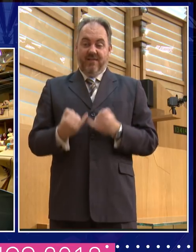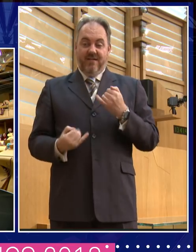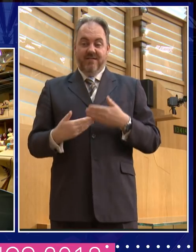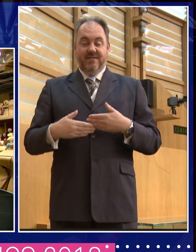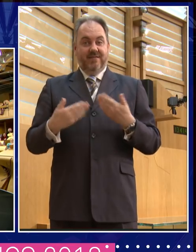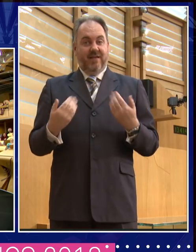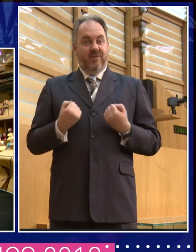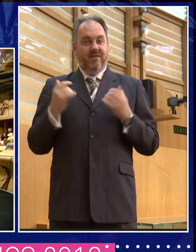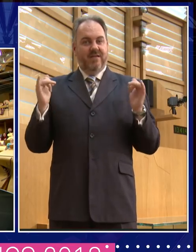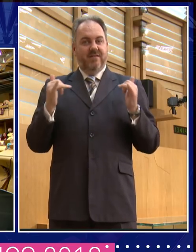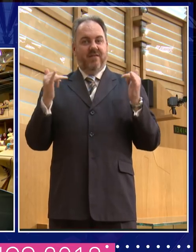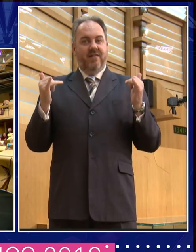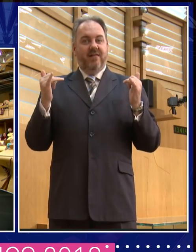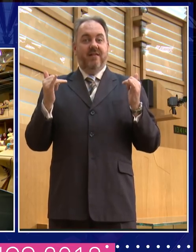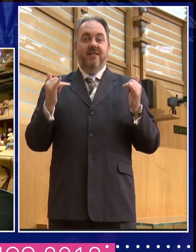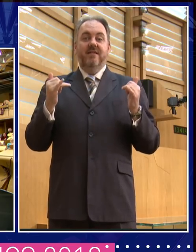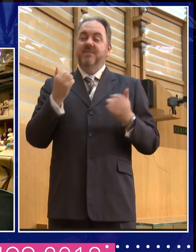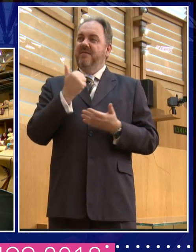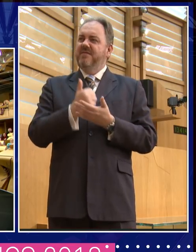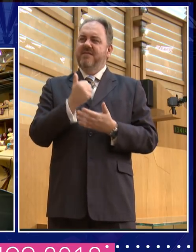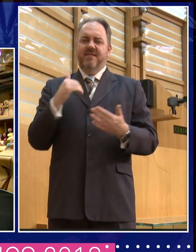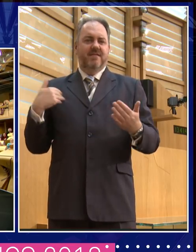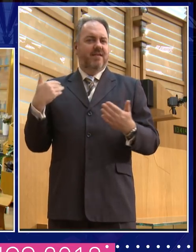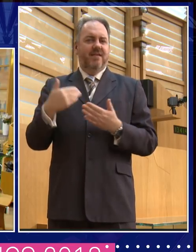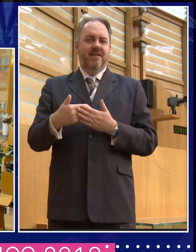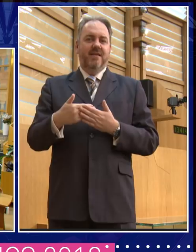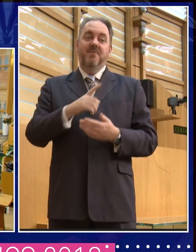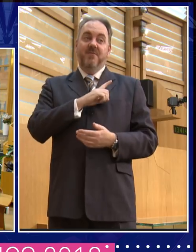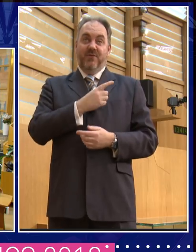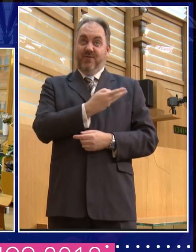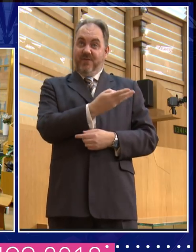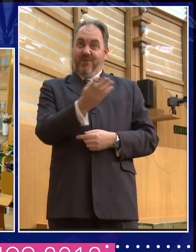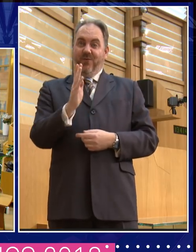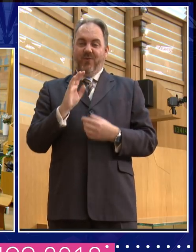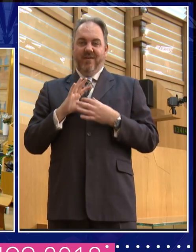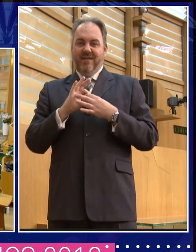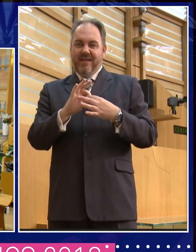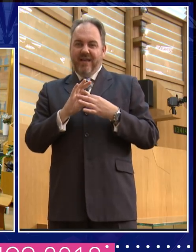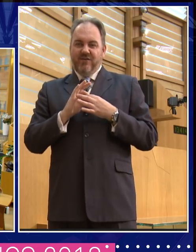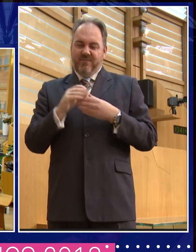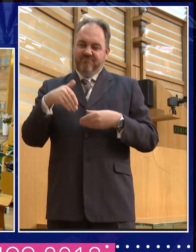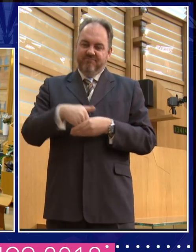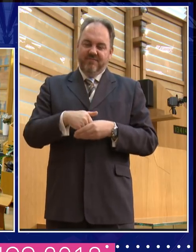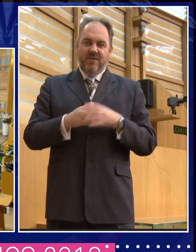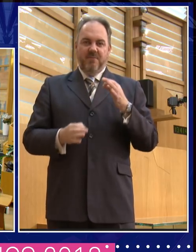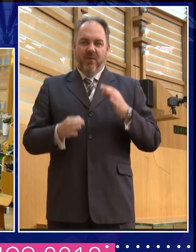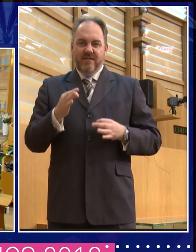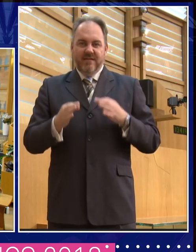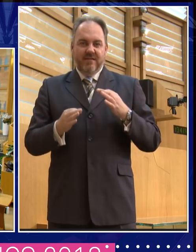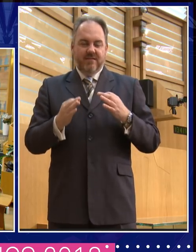Thanks to you because it's a participative event. It's all about your engagement with politics and with public policy your